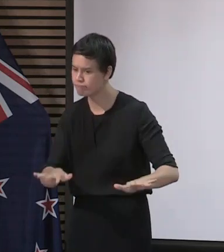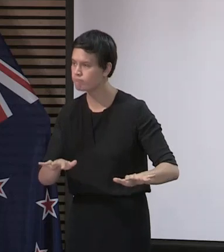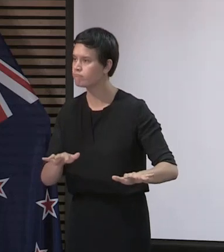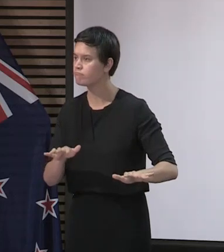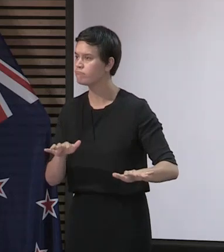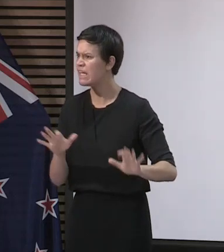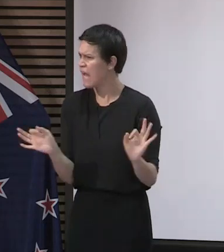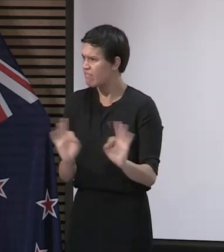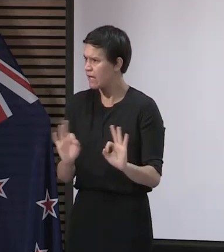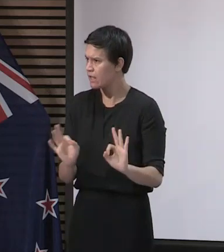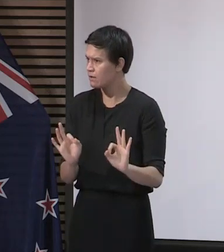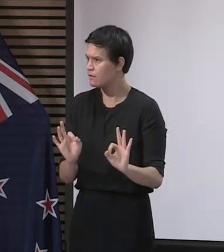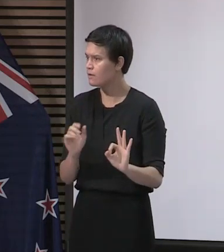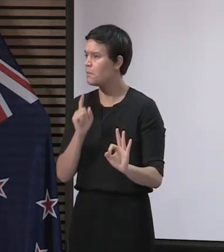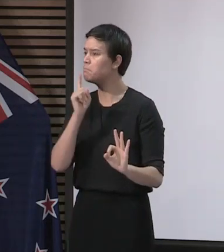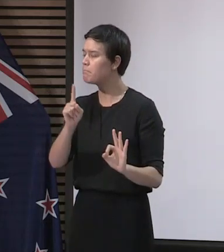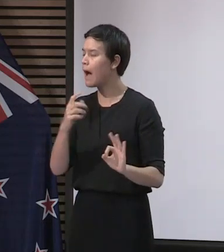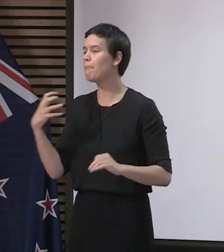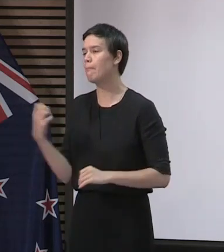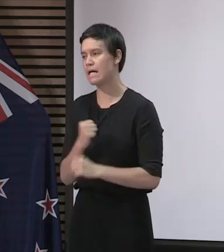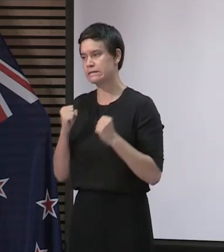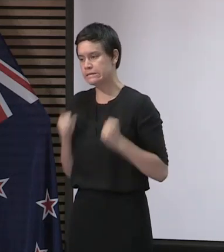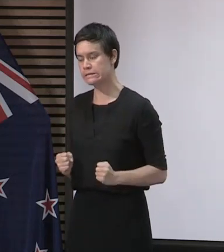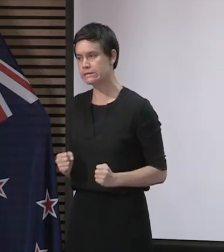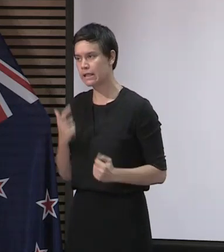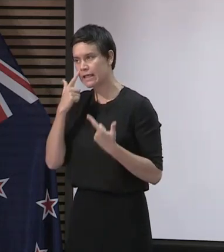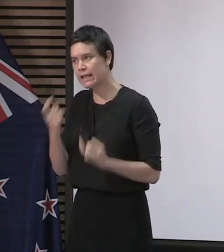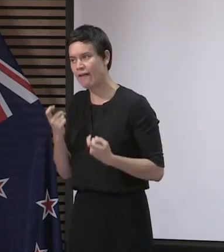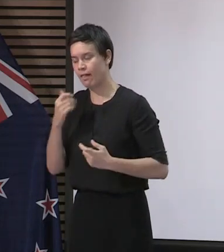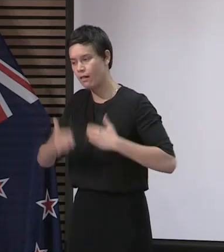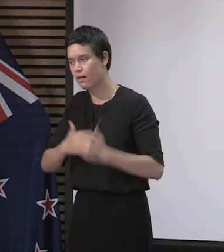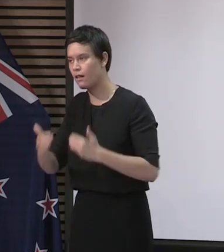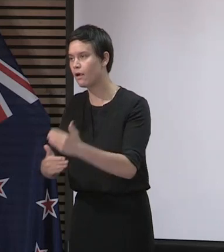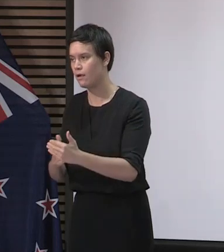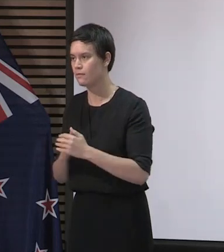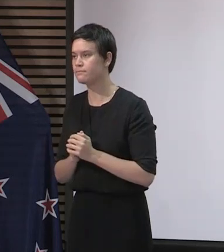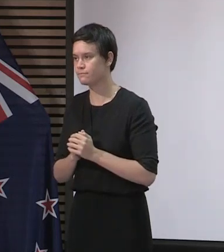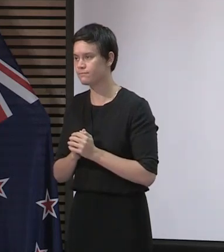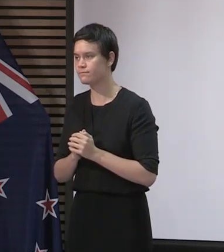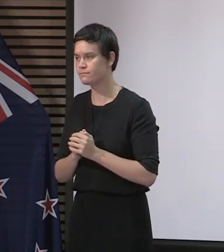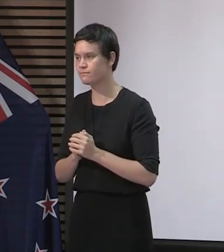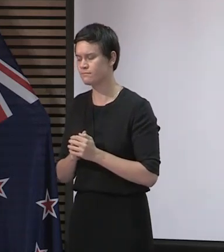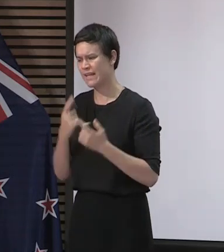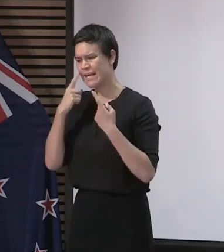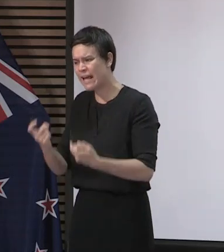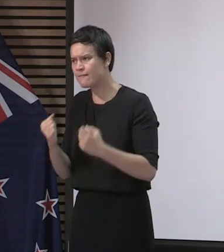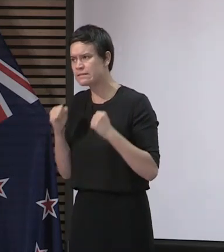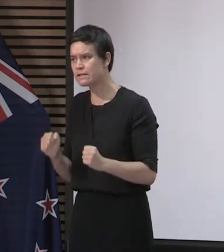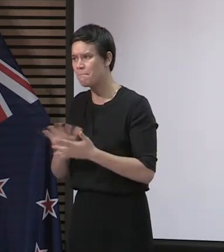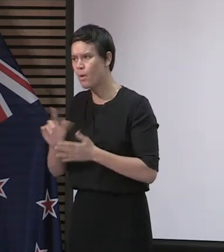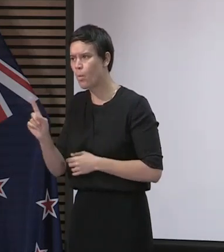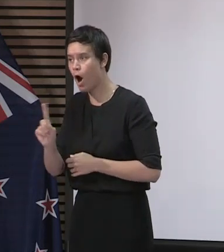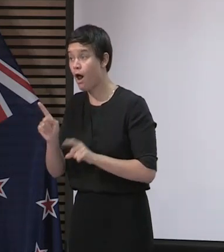have won that battle, but we must remain vigilant if we are to keep it that way. That includes safely returning more New Zealanders to work,